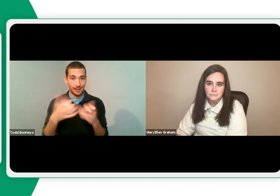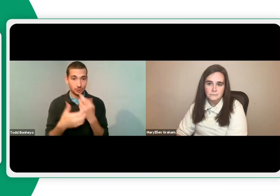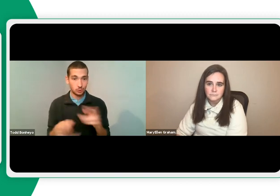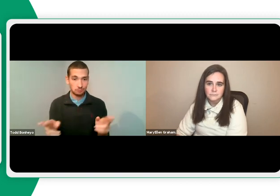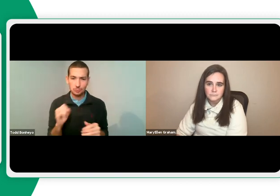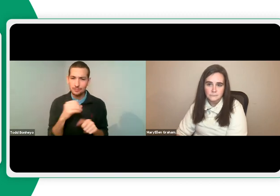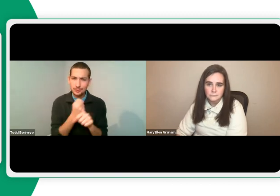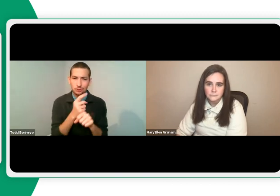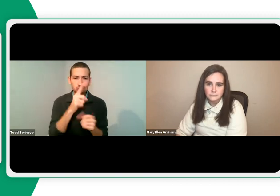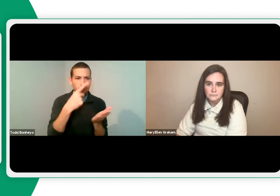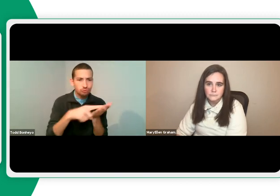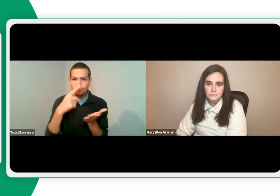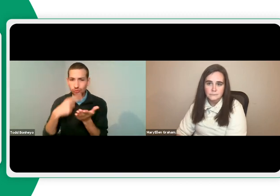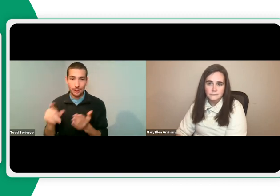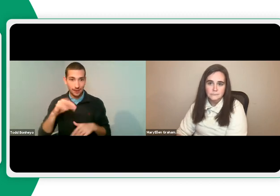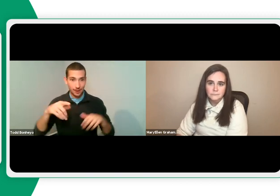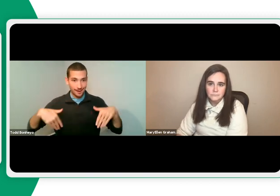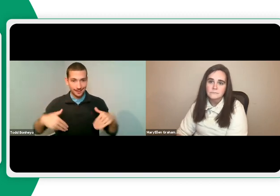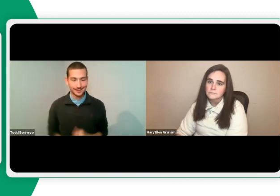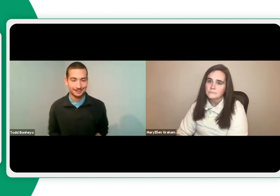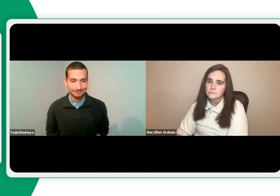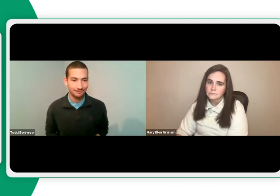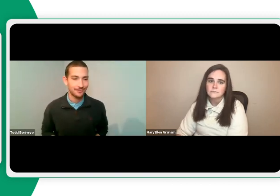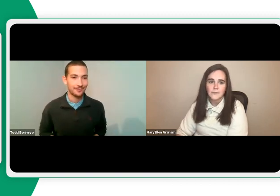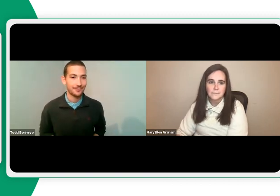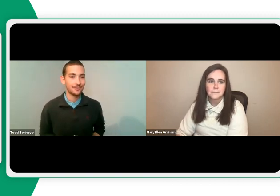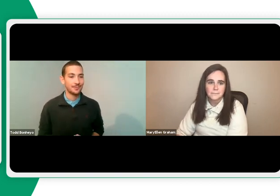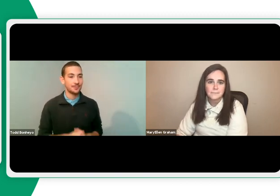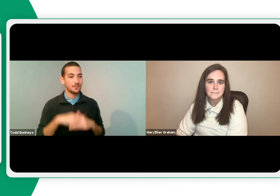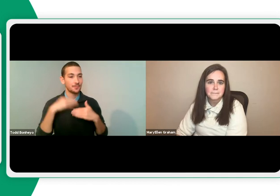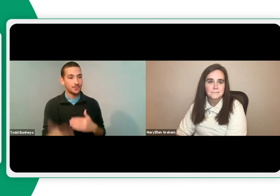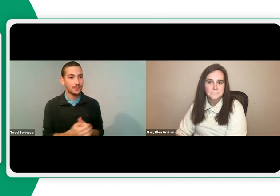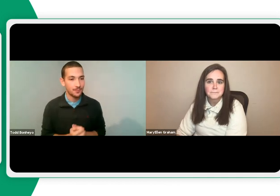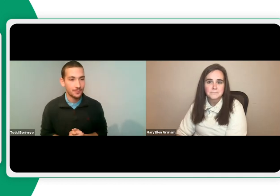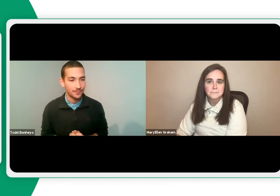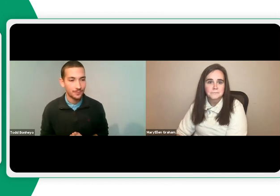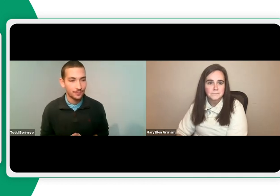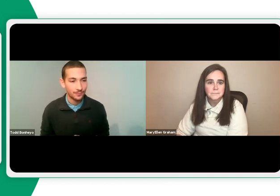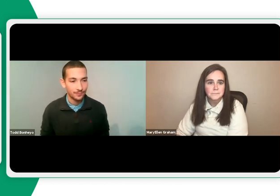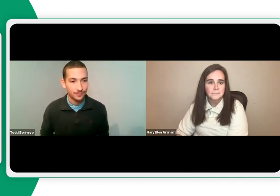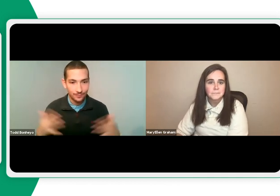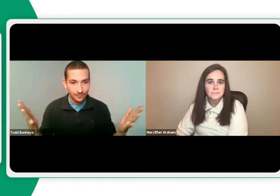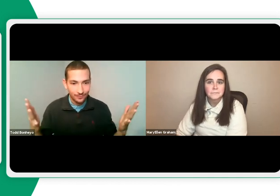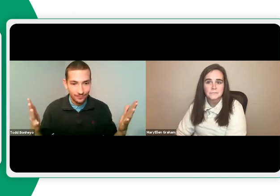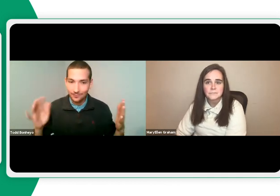as well. And it is also usable in the classroom. And please take a look at it if you have not yet done so.